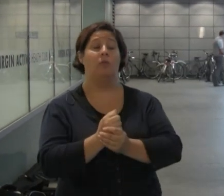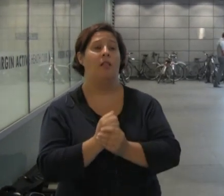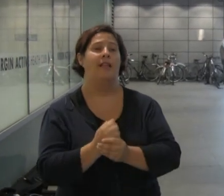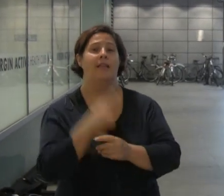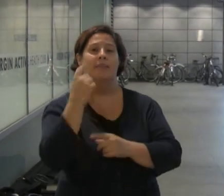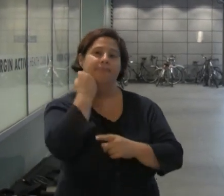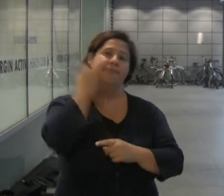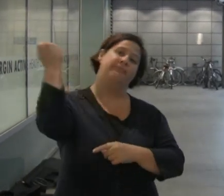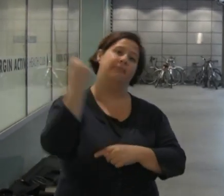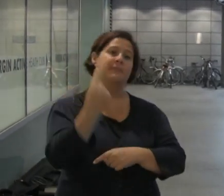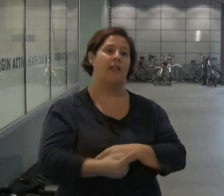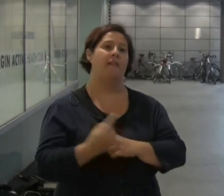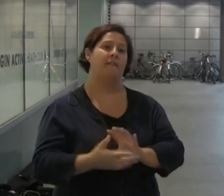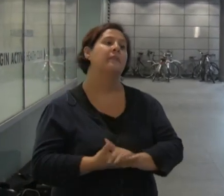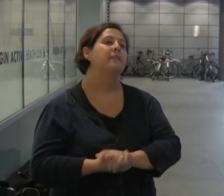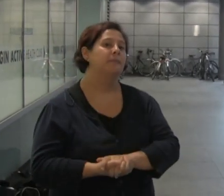he hanged himself.